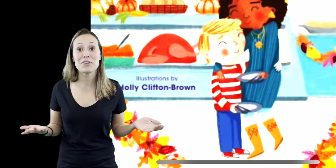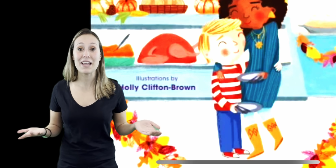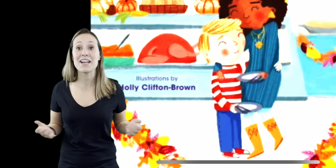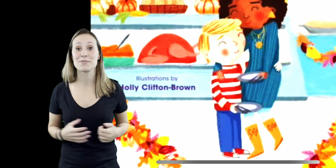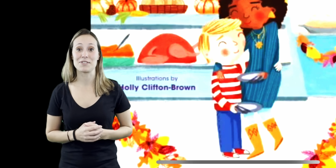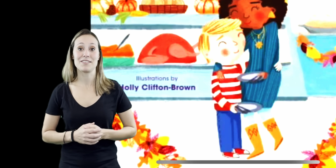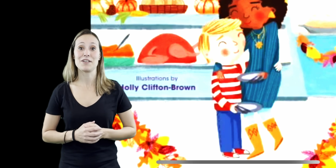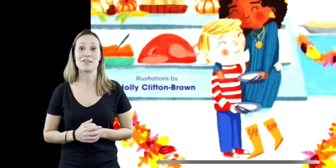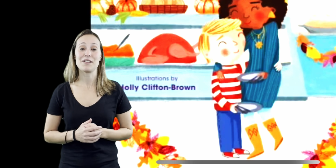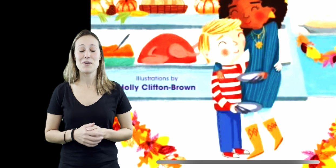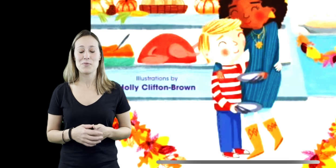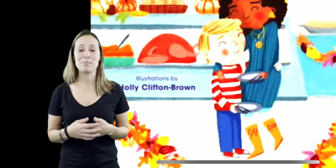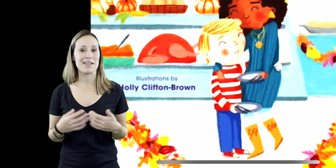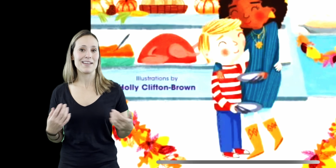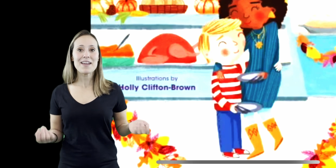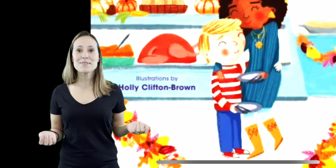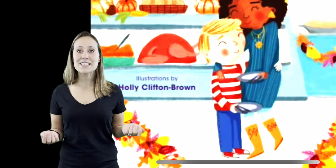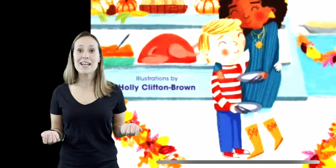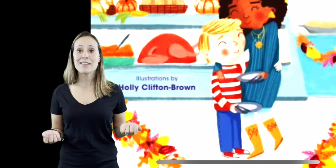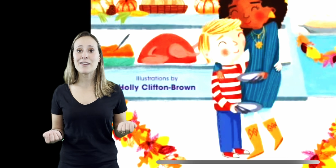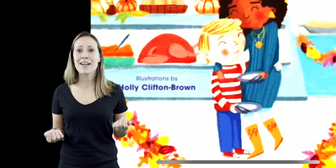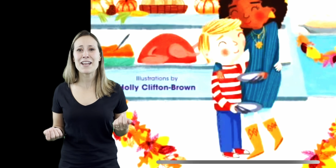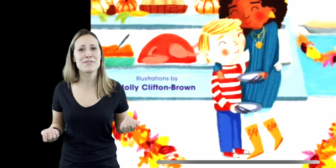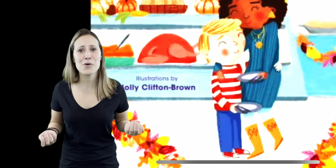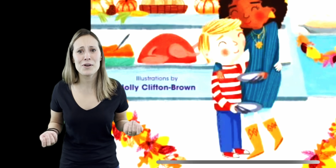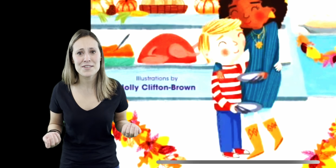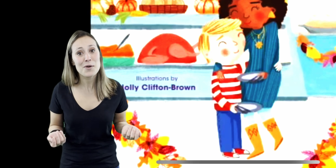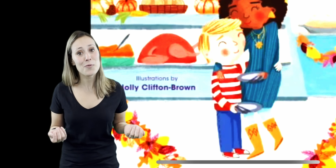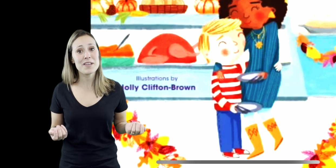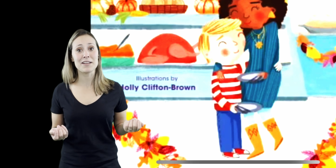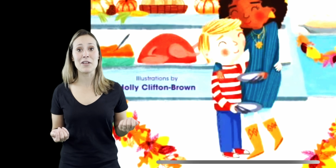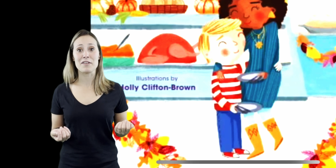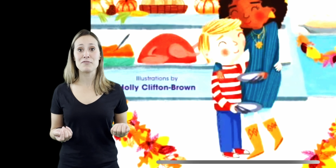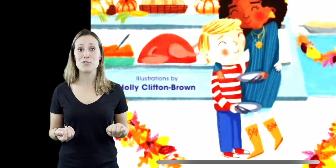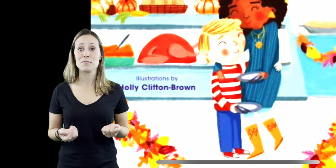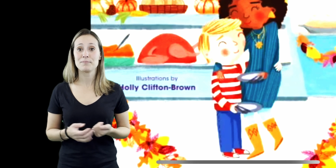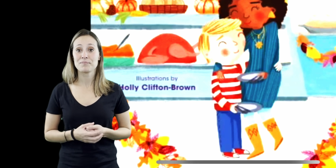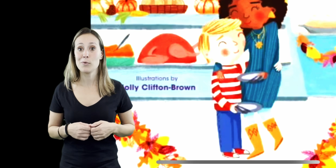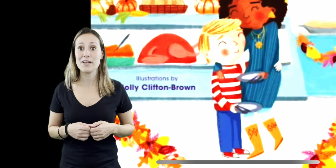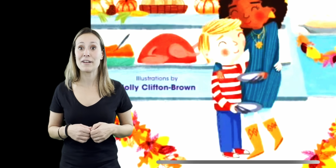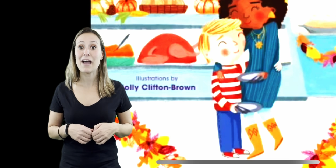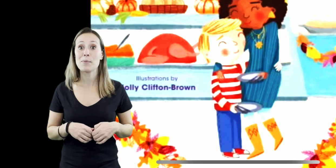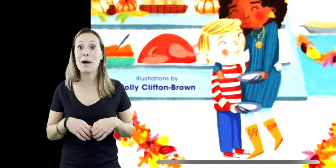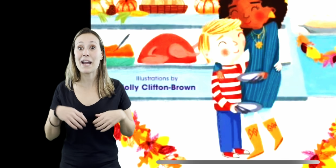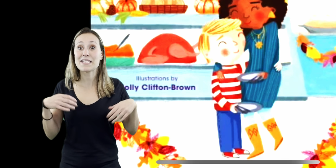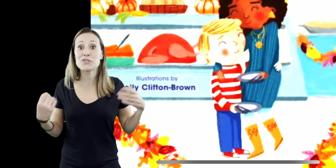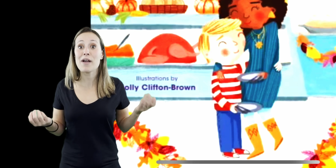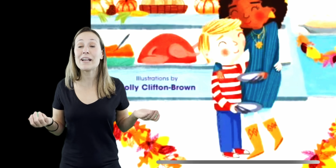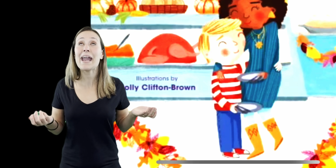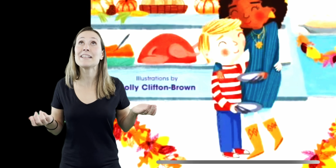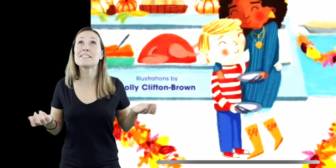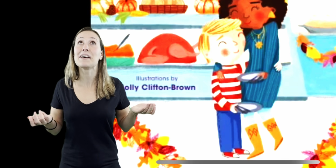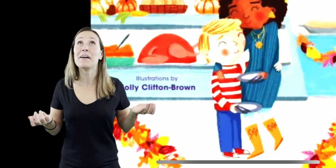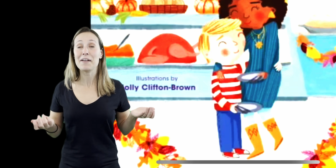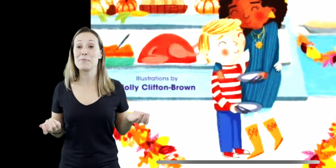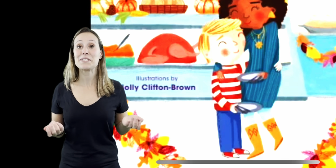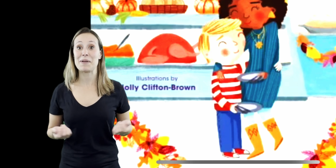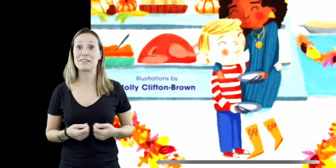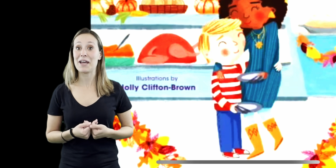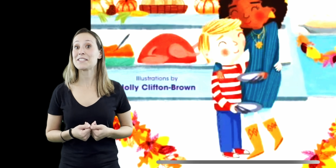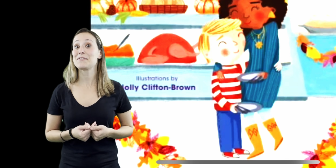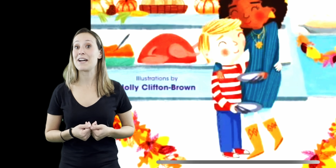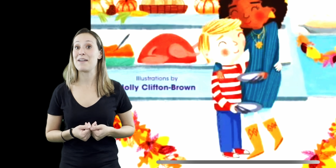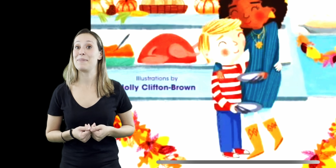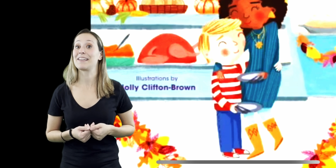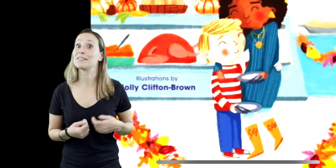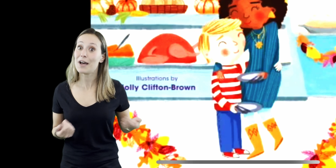hang out and relax with each other. We play games together and of course we eat a lot of food. We even have a pie extravaganza and we